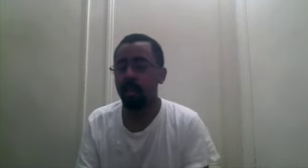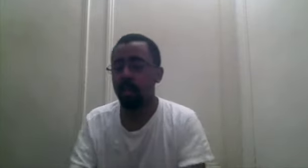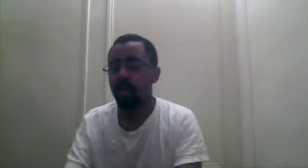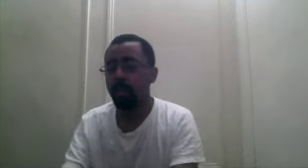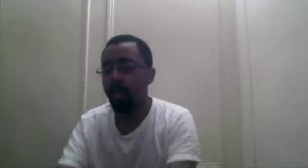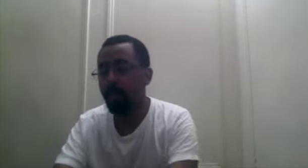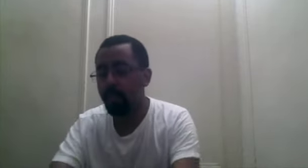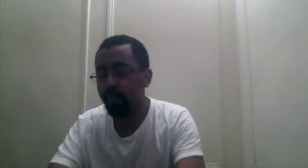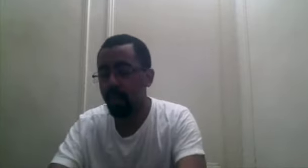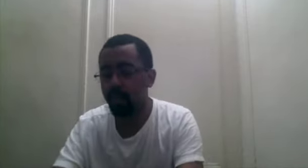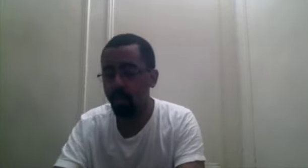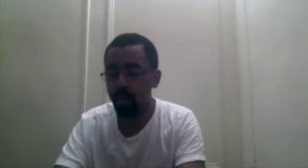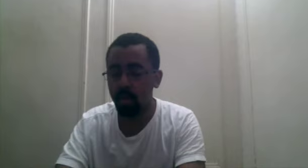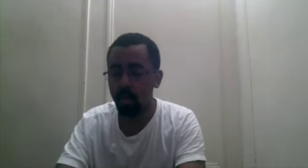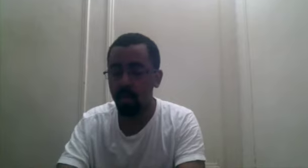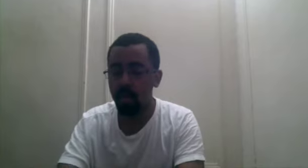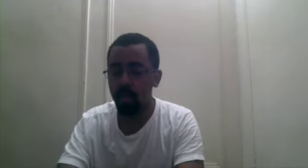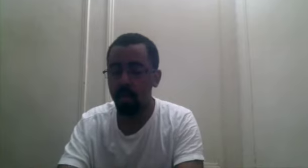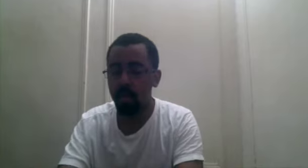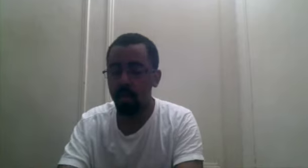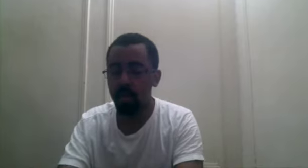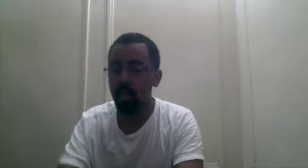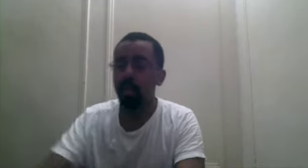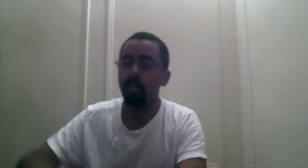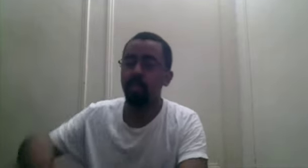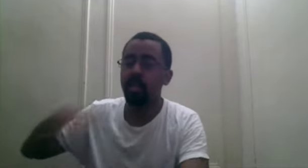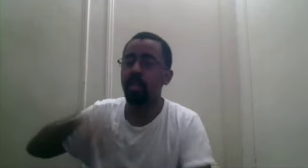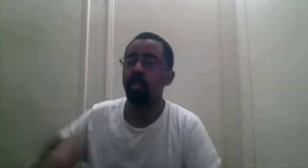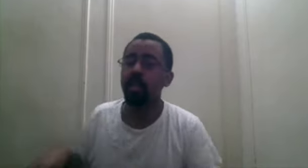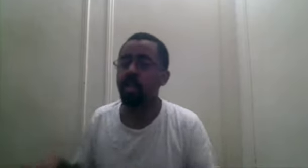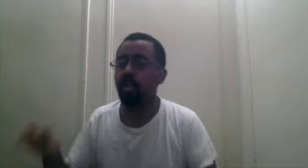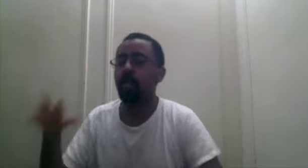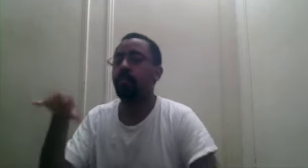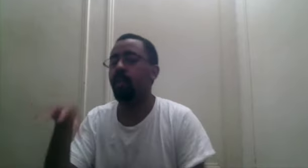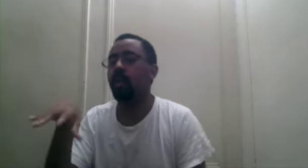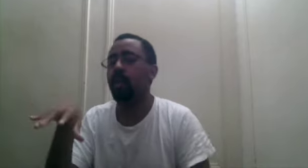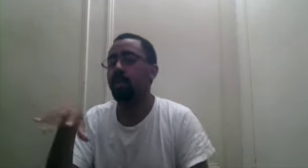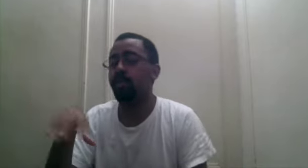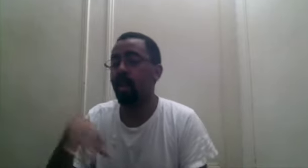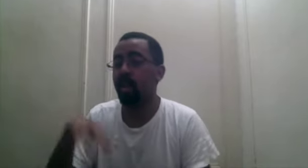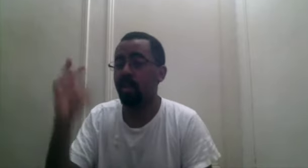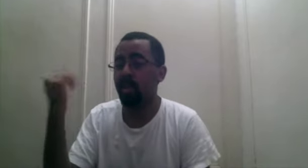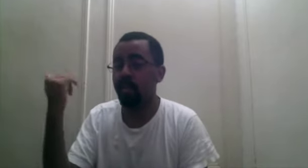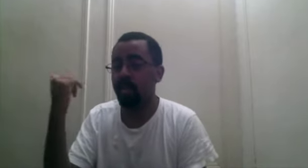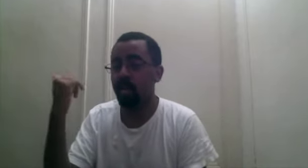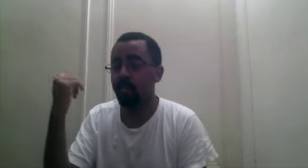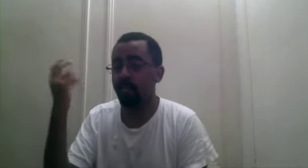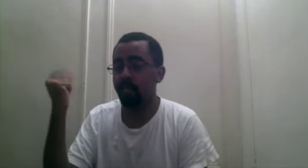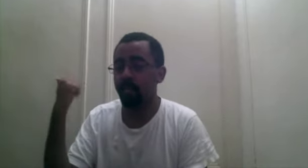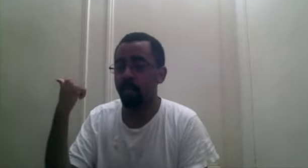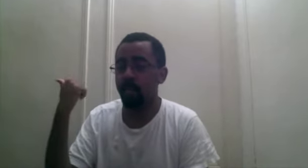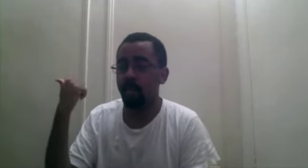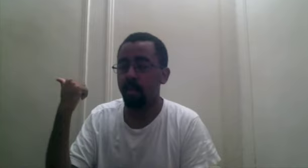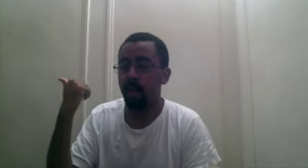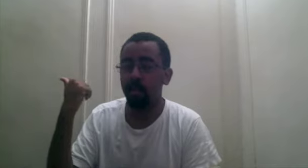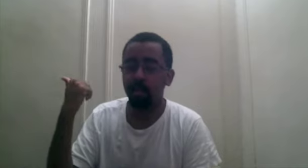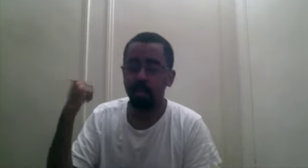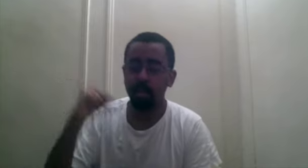The people of Dressrosa, well, what situation is being broadcasted right now? The same as, um, the pirate war was,